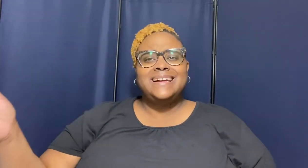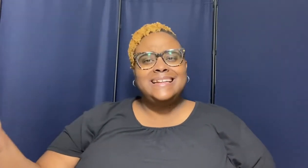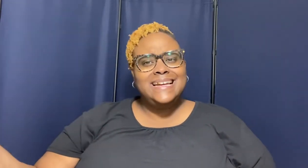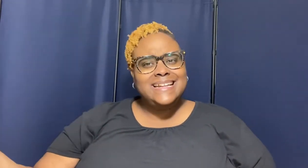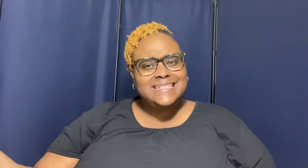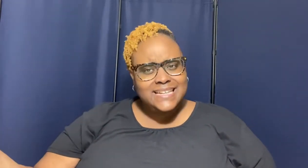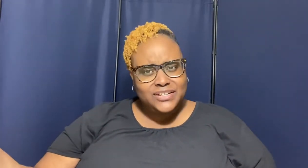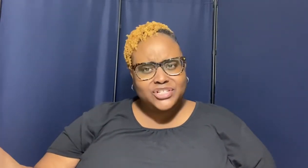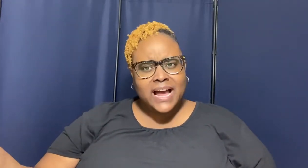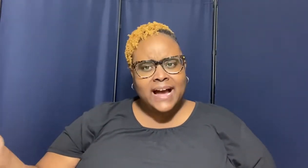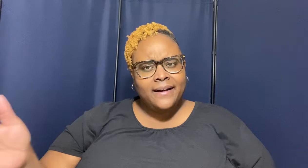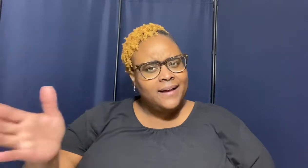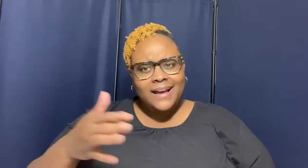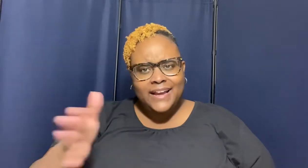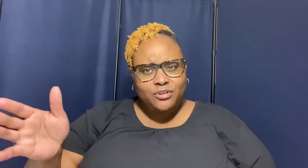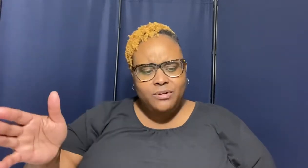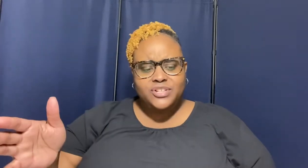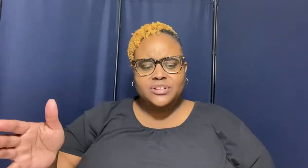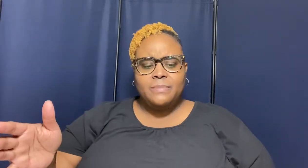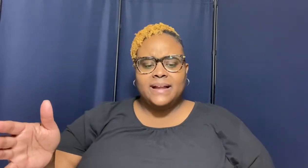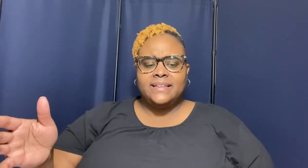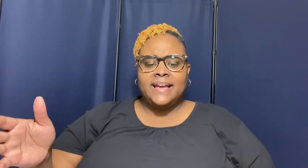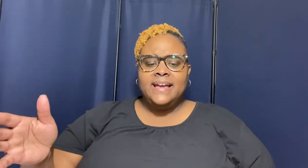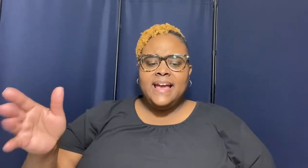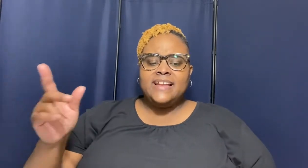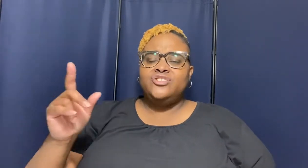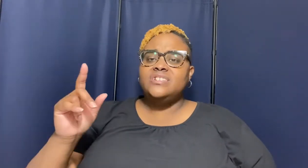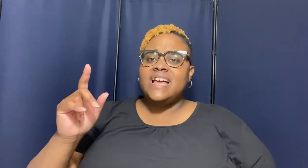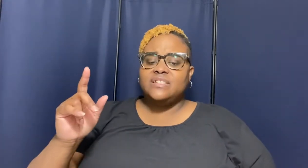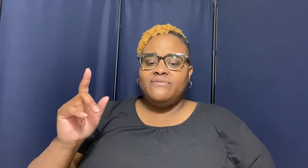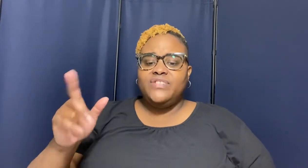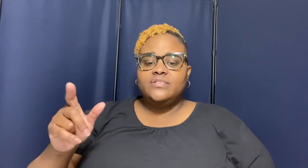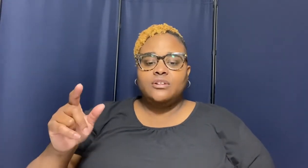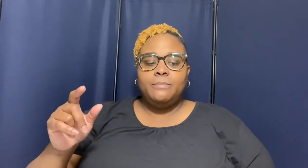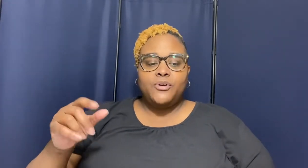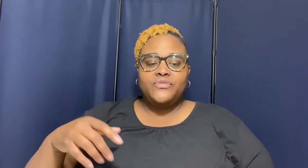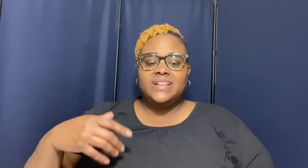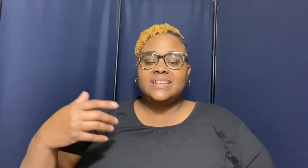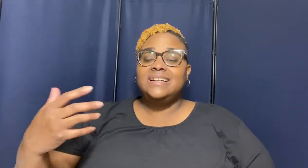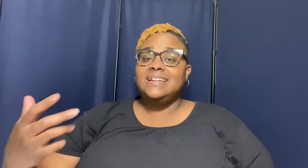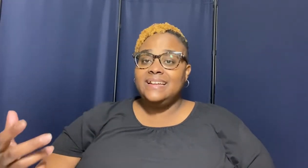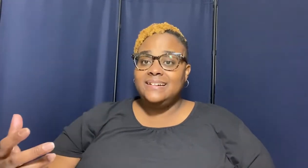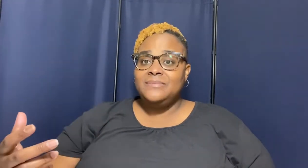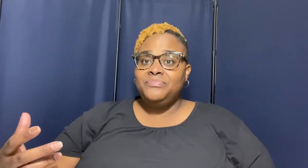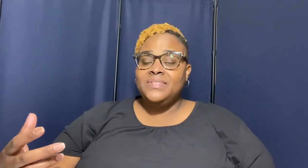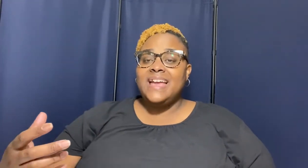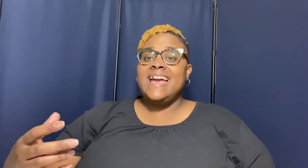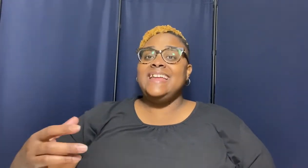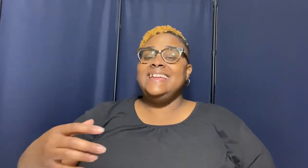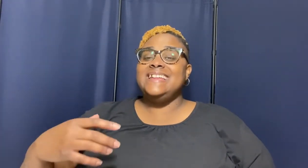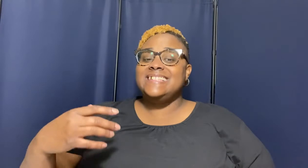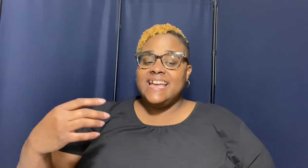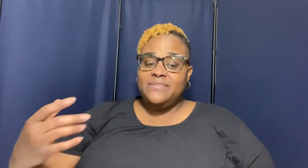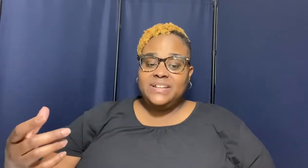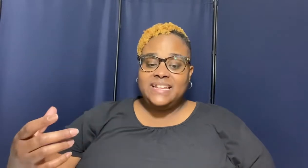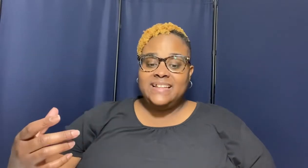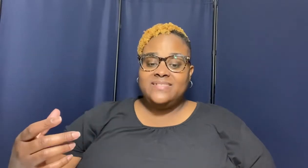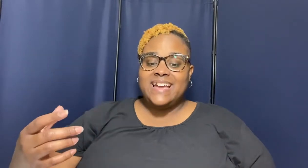clearly see the child ain't no question about that and just as a physical birth is clear and it is evident that